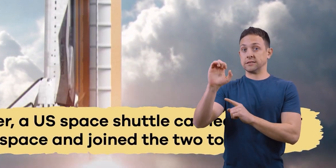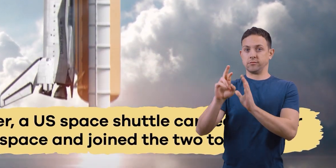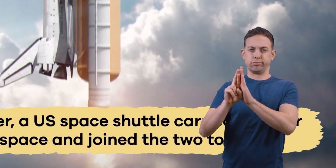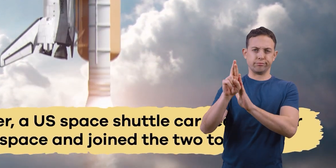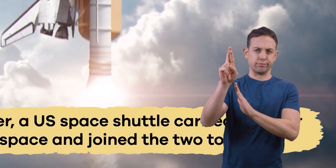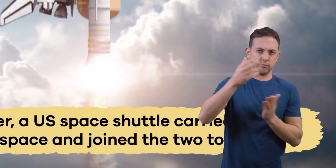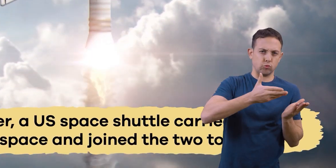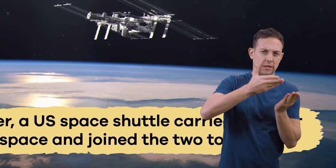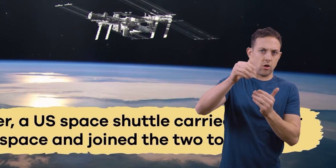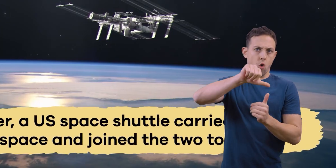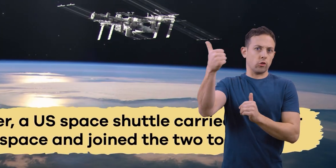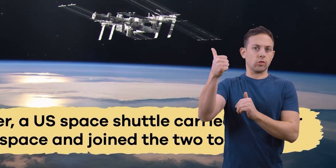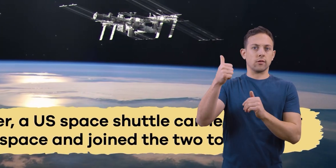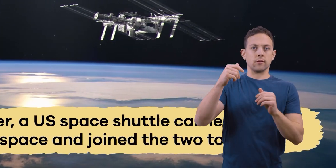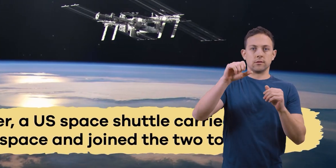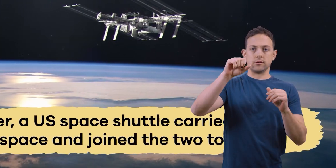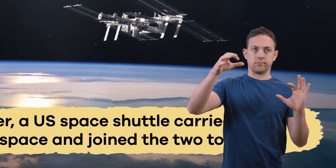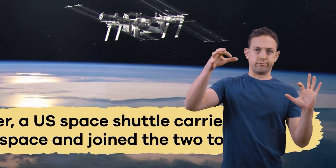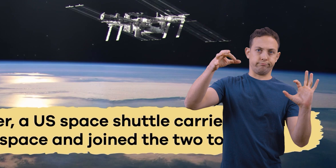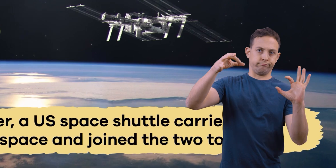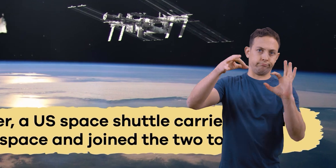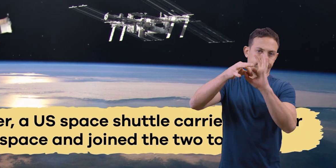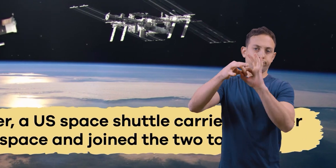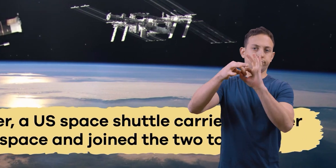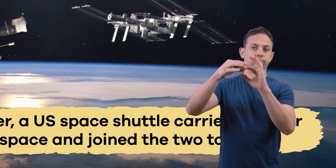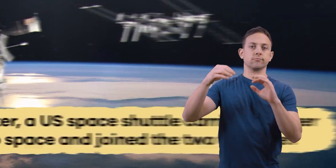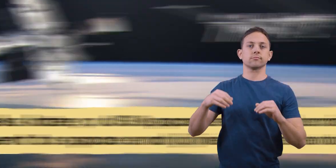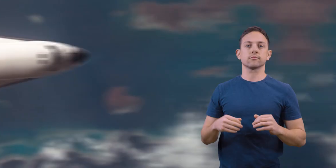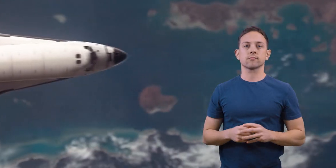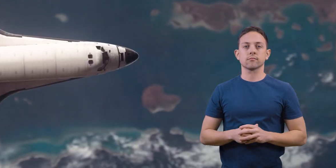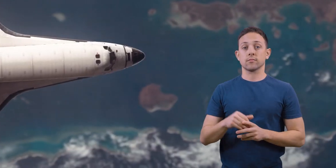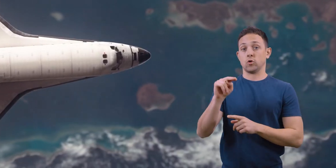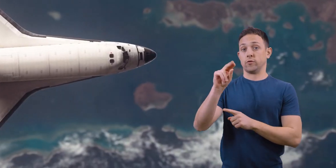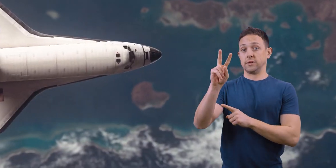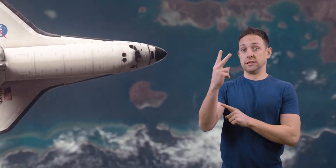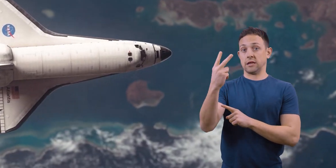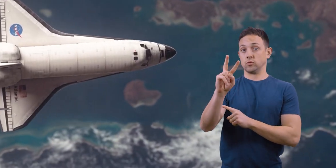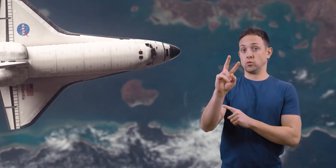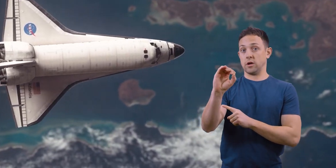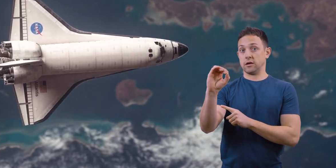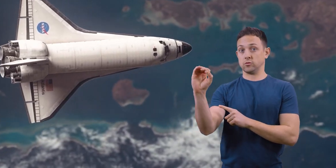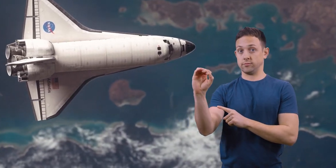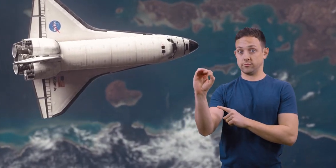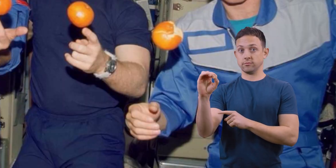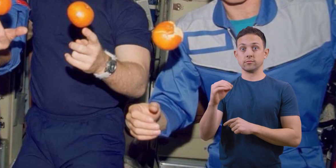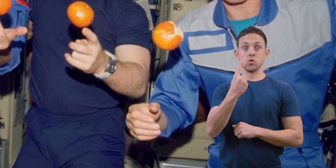shuttle carried another segment to space and joined the two together. On November 2, 2000, one